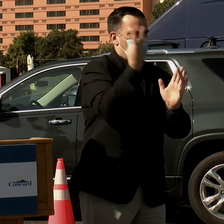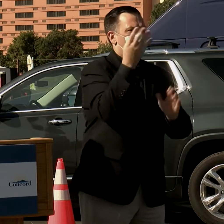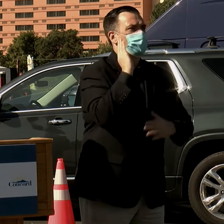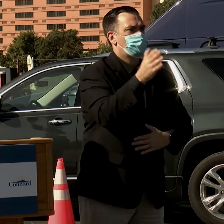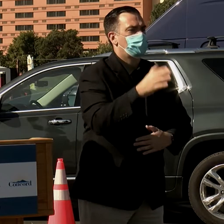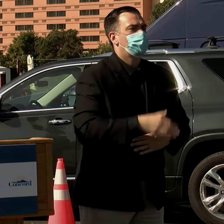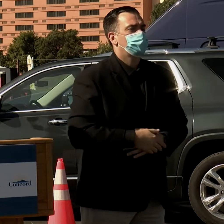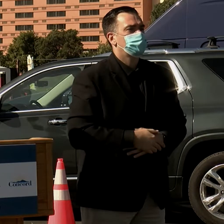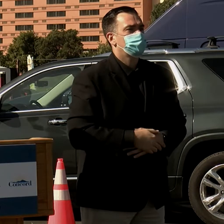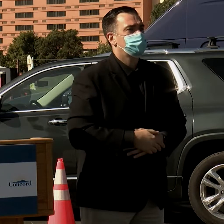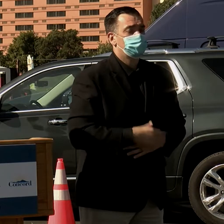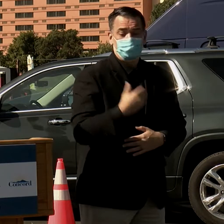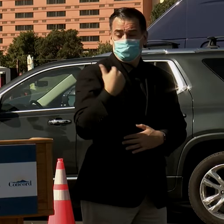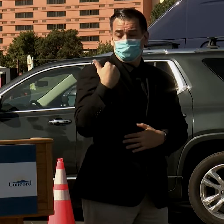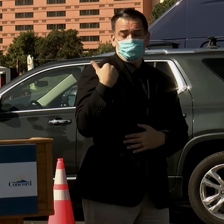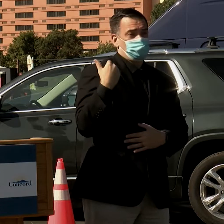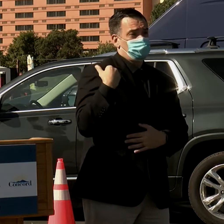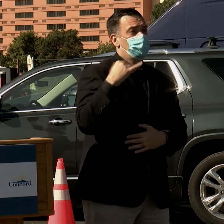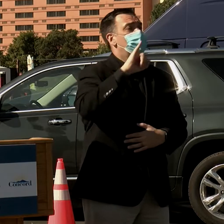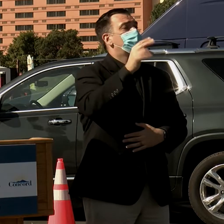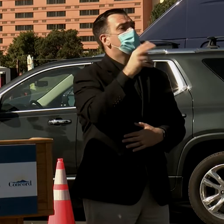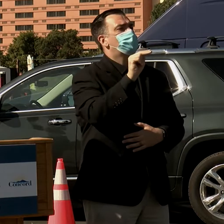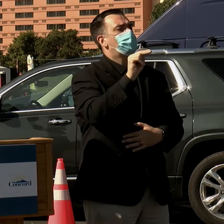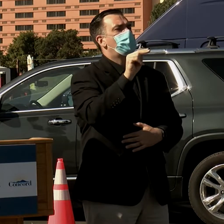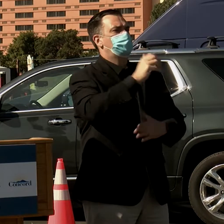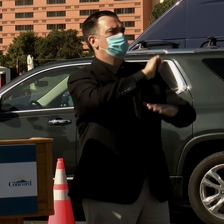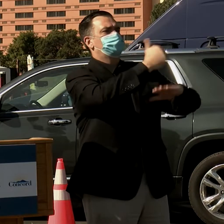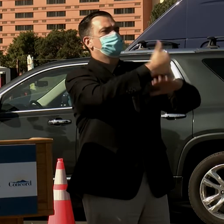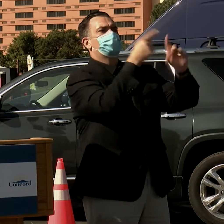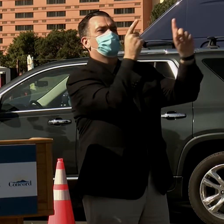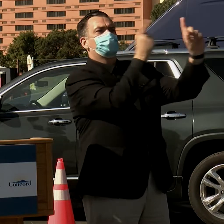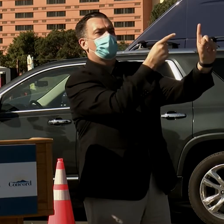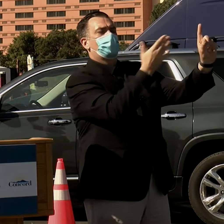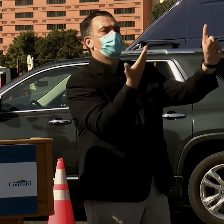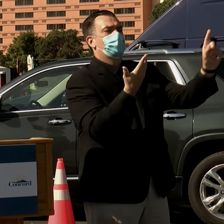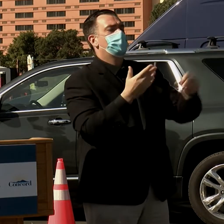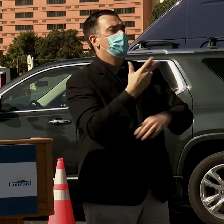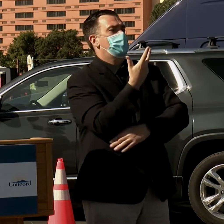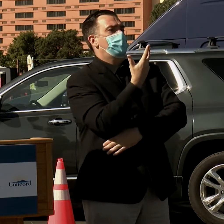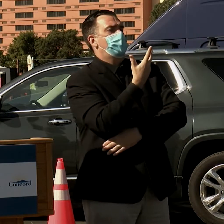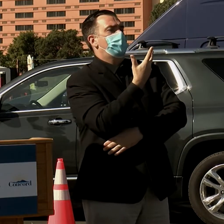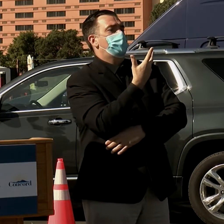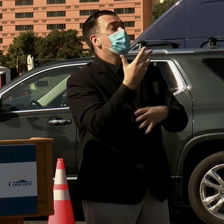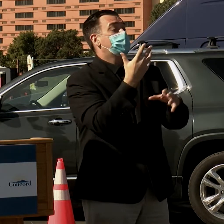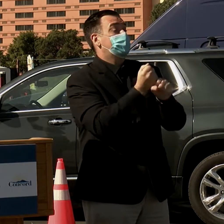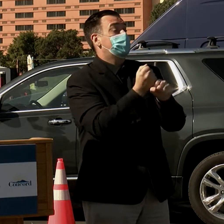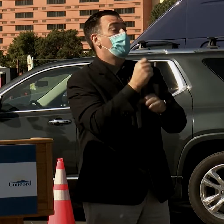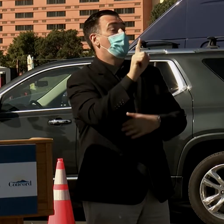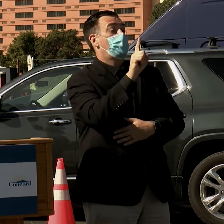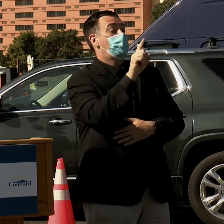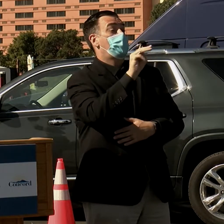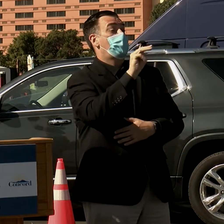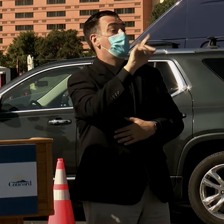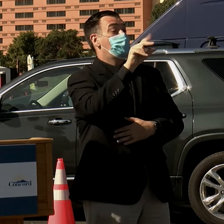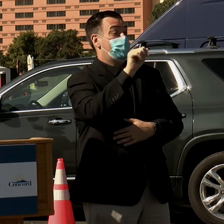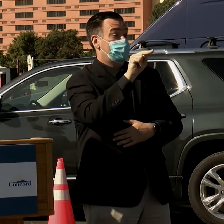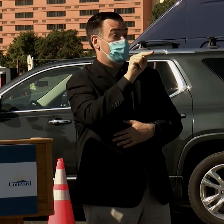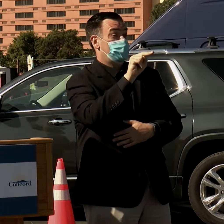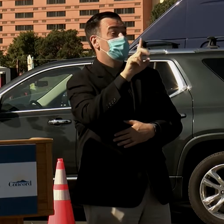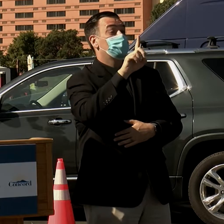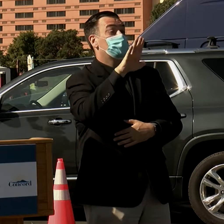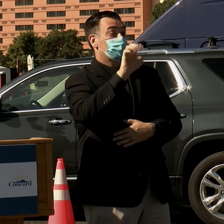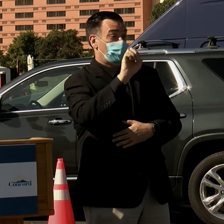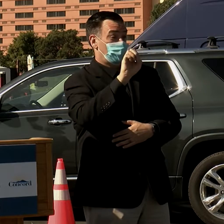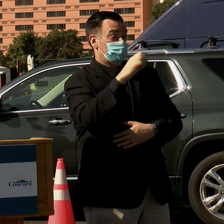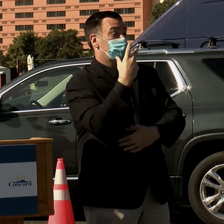In January, we set a goal of vaccinating, of getting one million doses into arms by